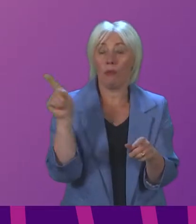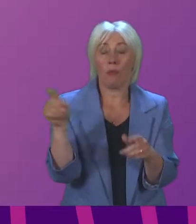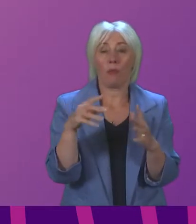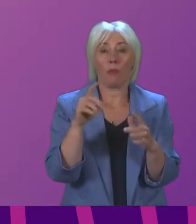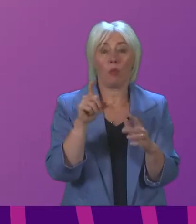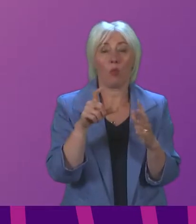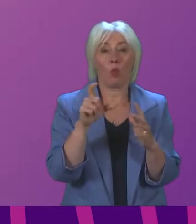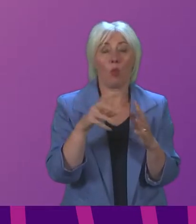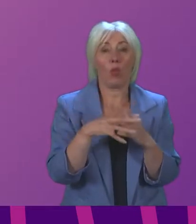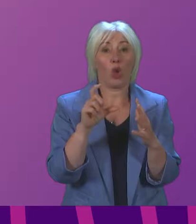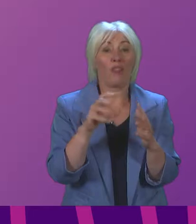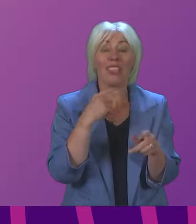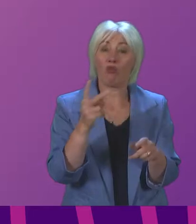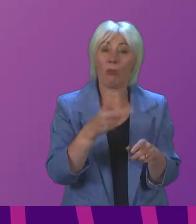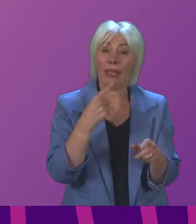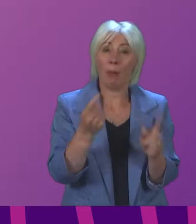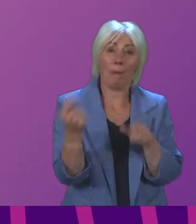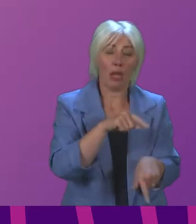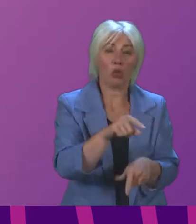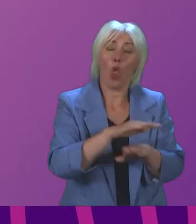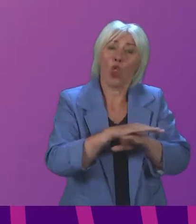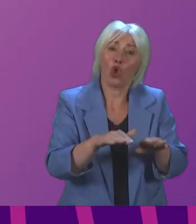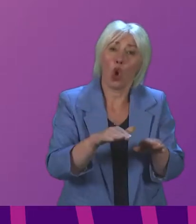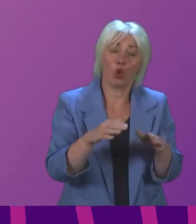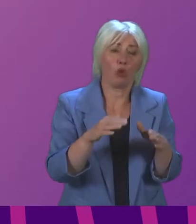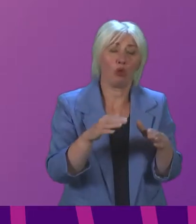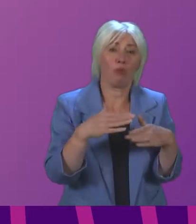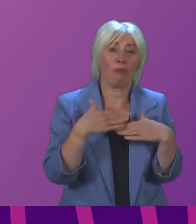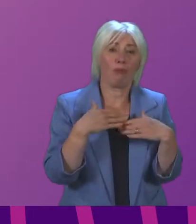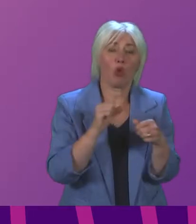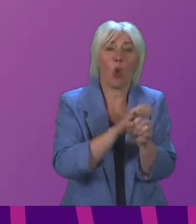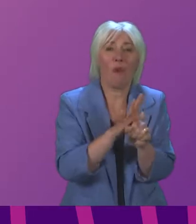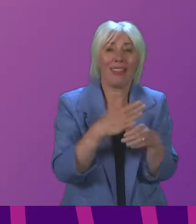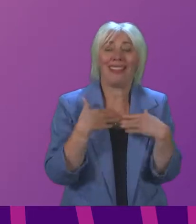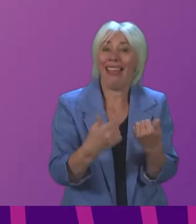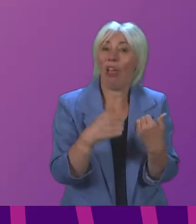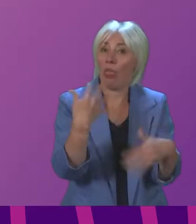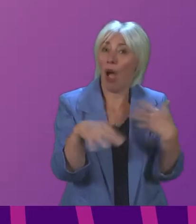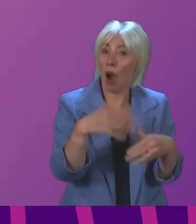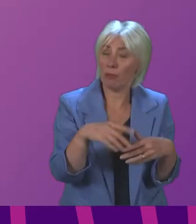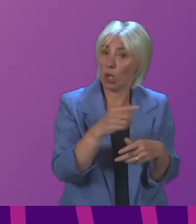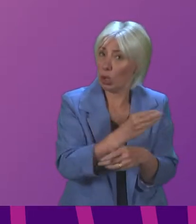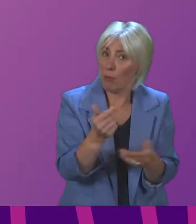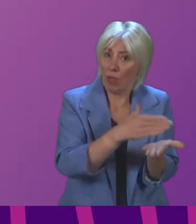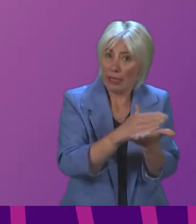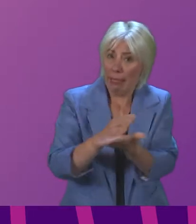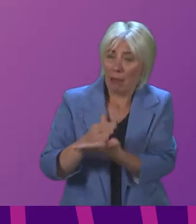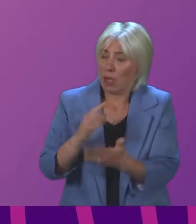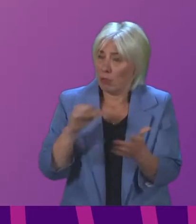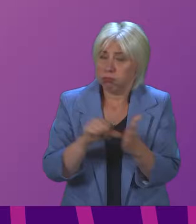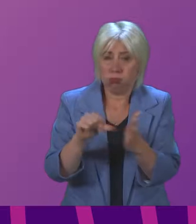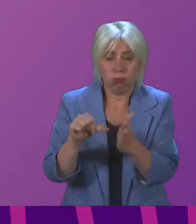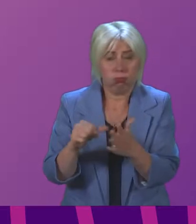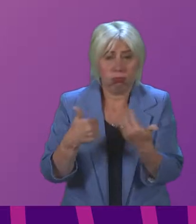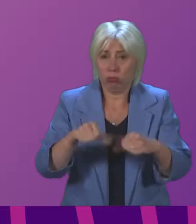harms and indeed we rehearsed some of these questions again this morning at committee and these are honest and difficult dilemmas to try to resolve